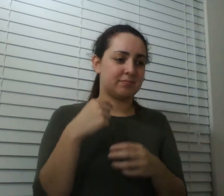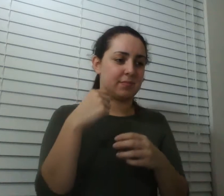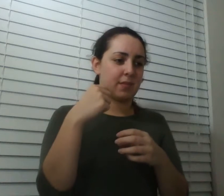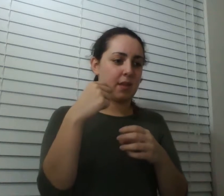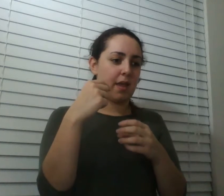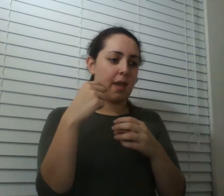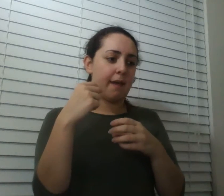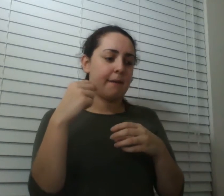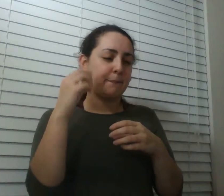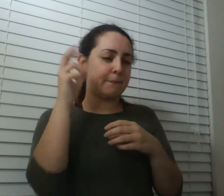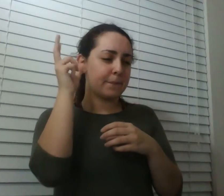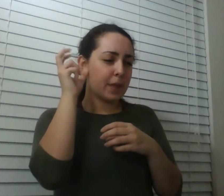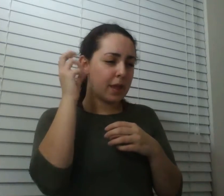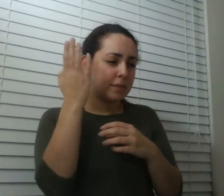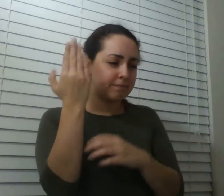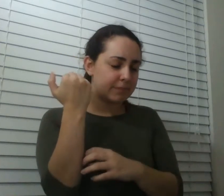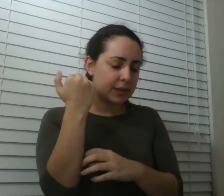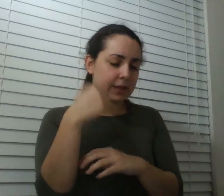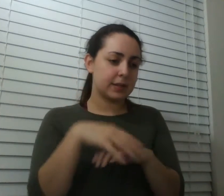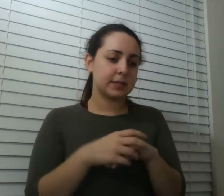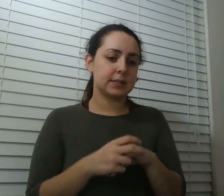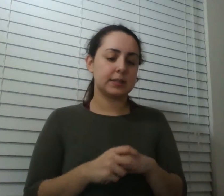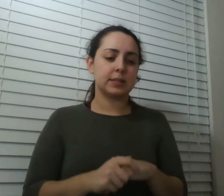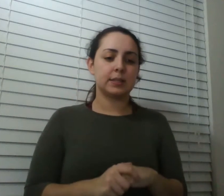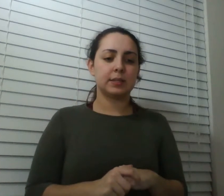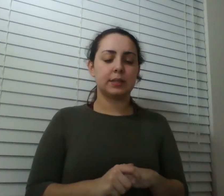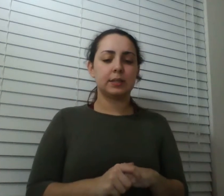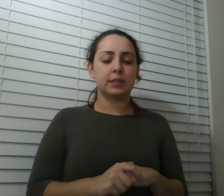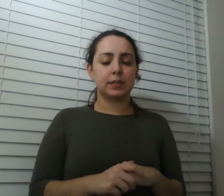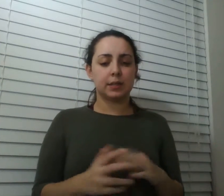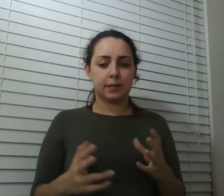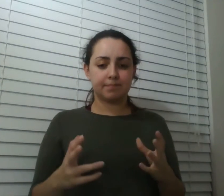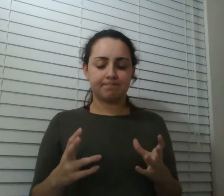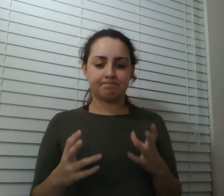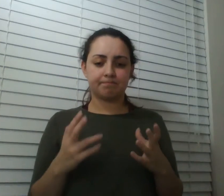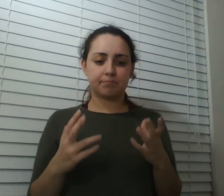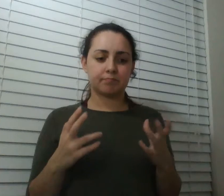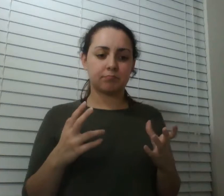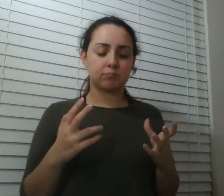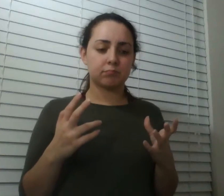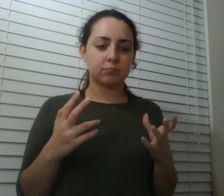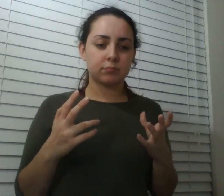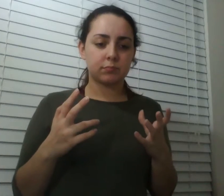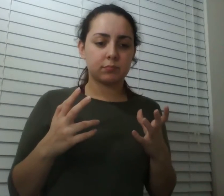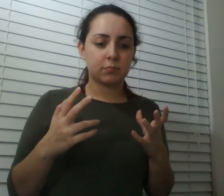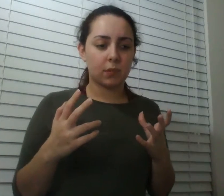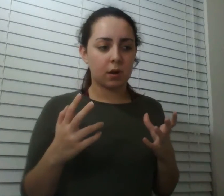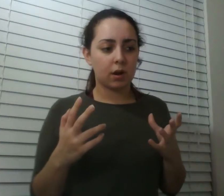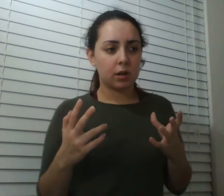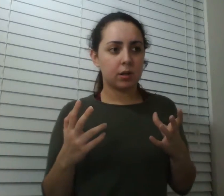to your death is the worst pain imaginable what what proportion of that do i feel